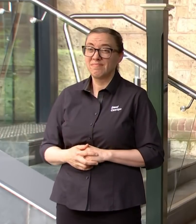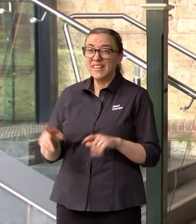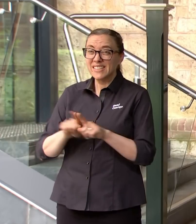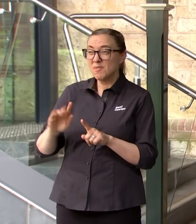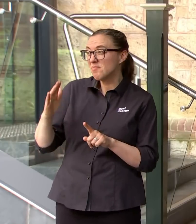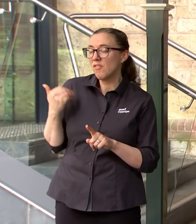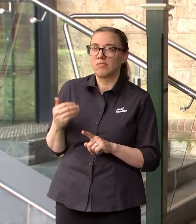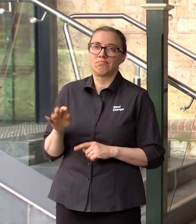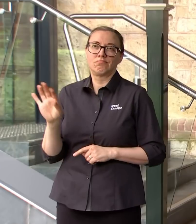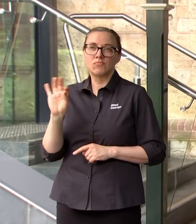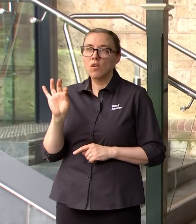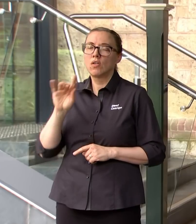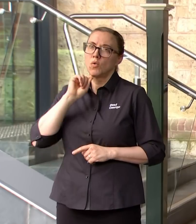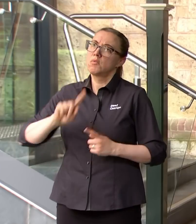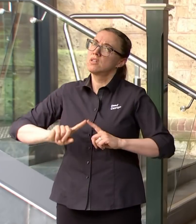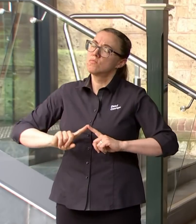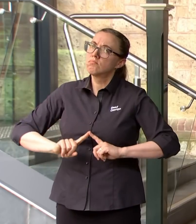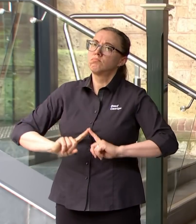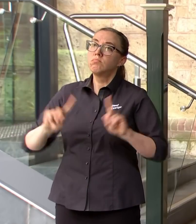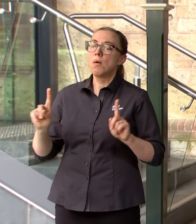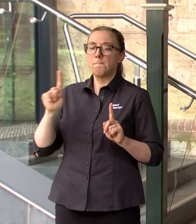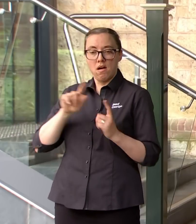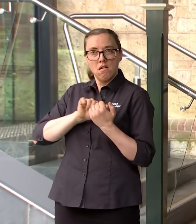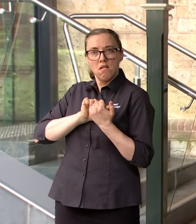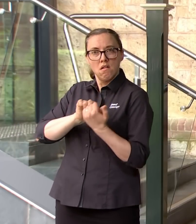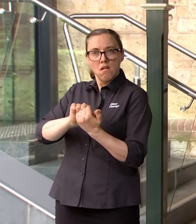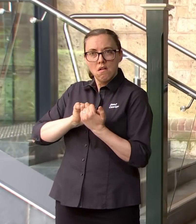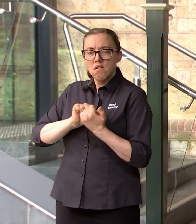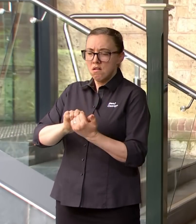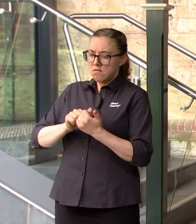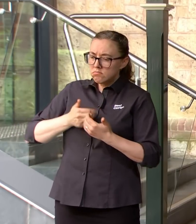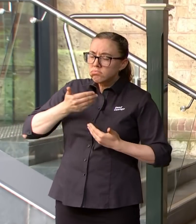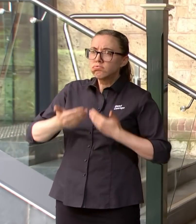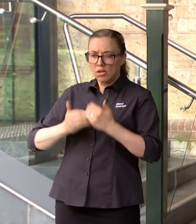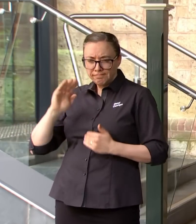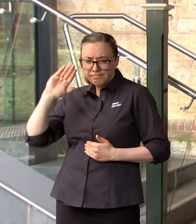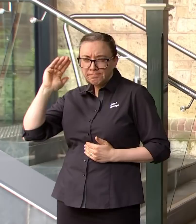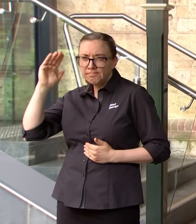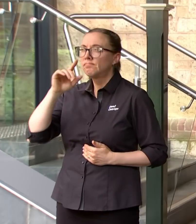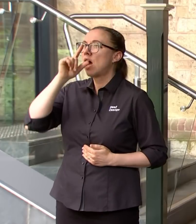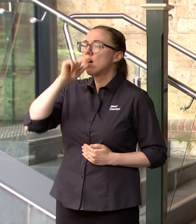very different but I know that by working together we are going to be able to get through this like we've got through previous